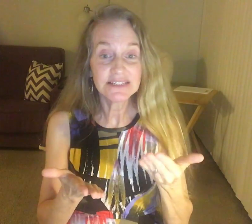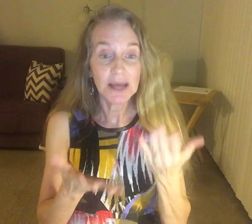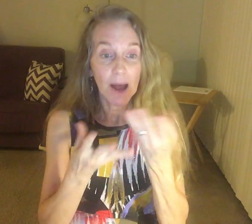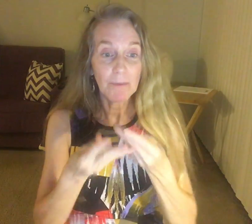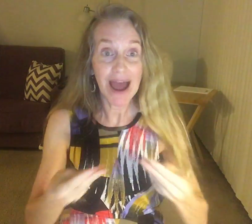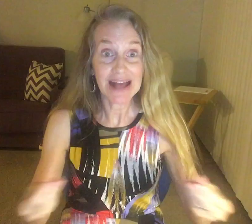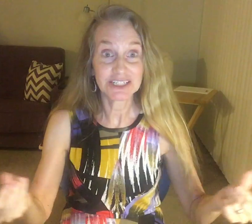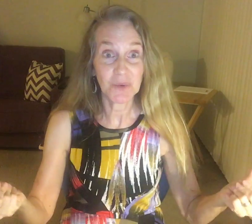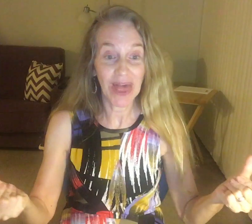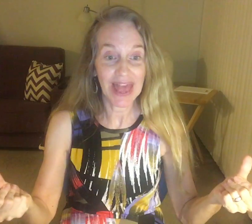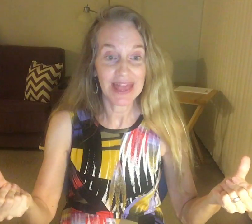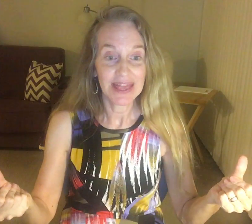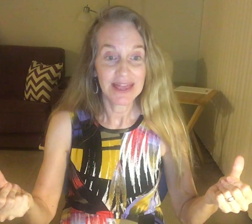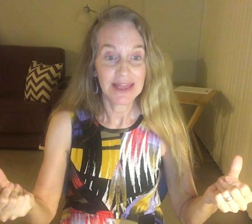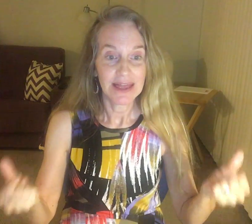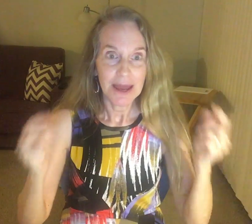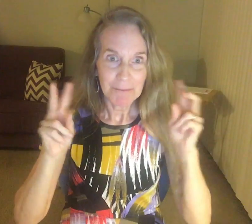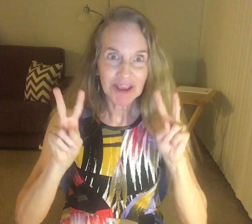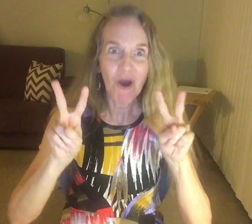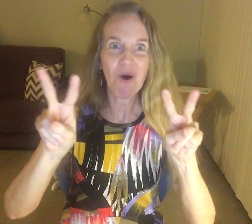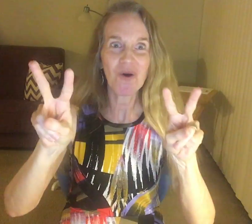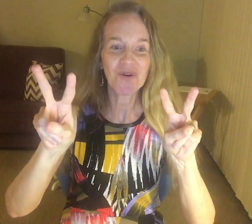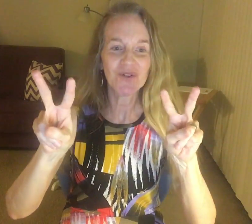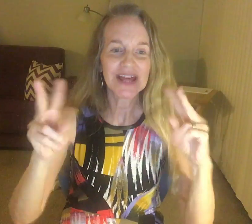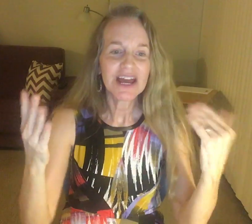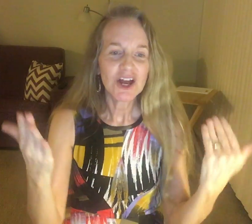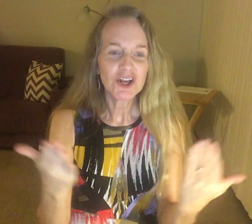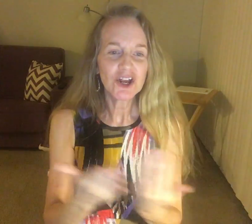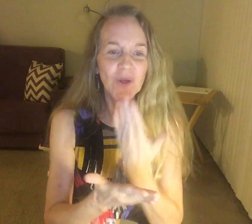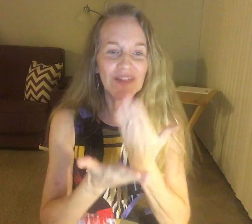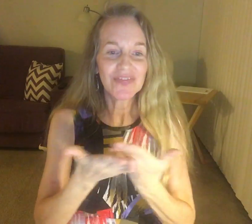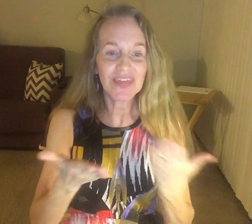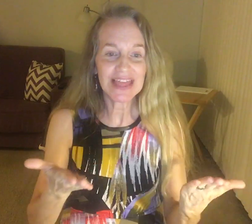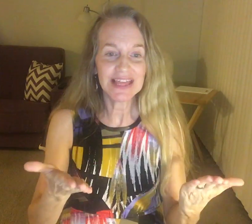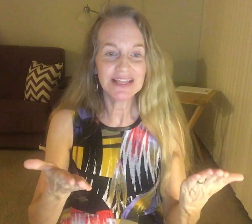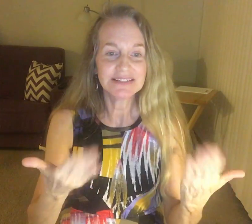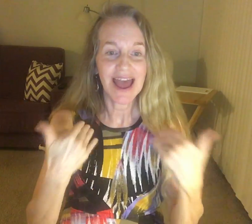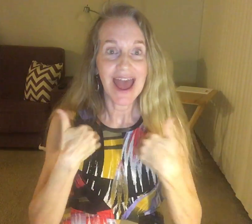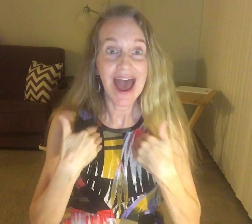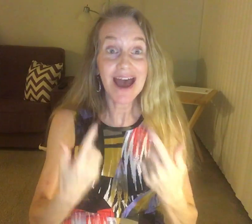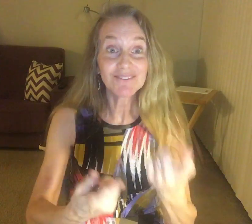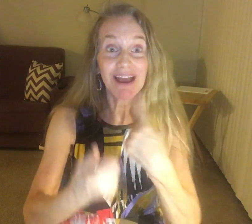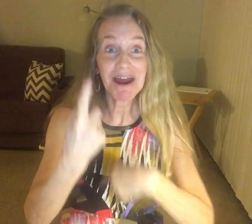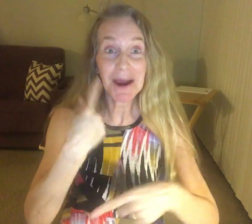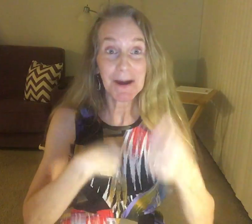pathway, behold, three bees have found.